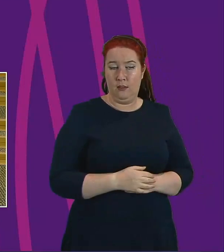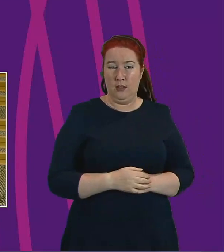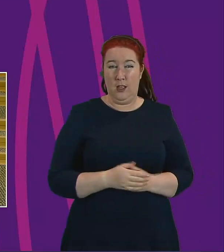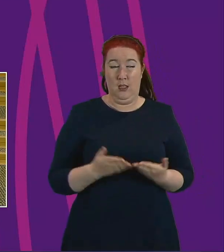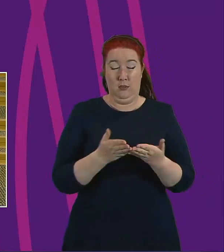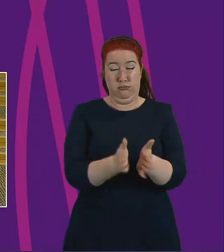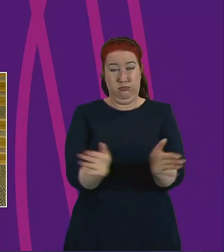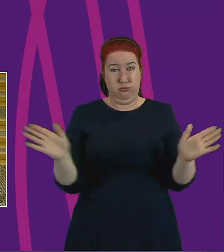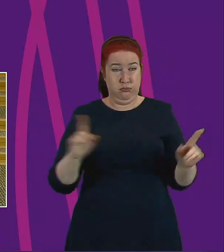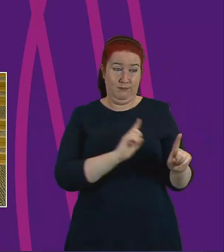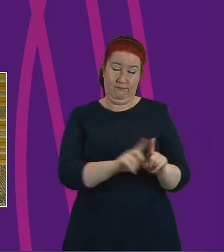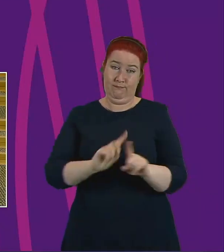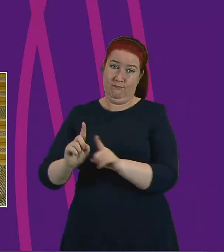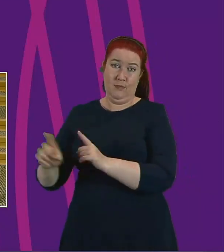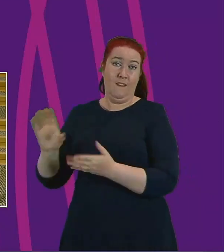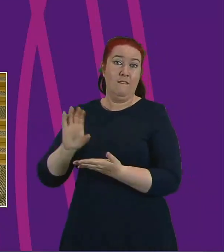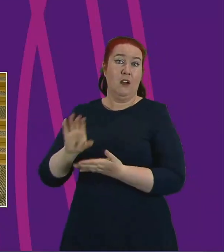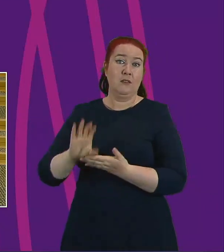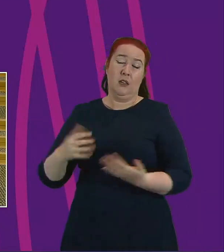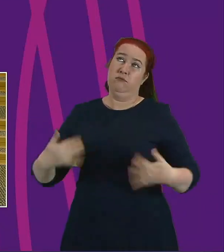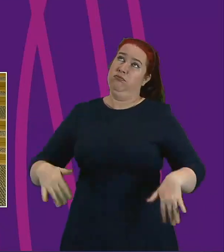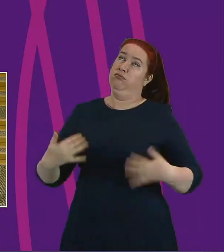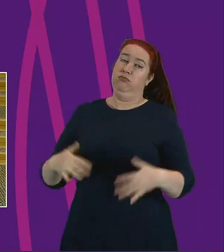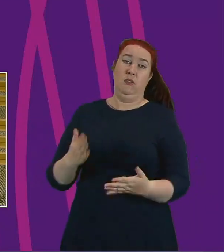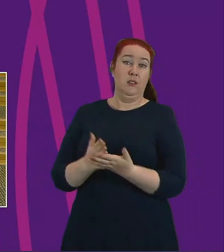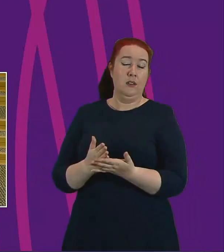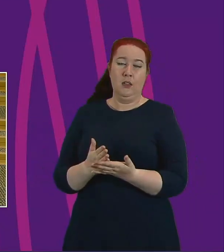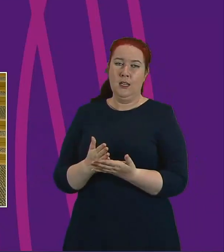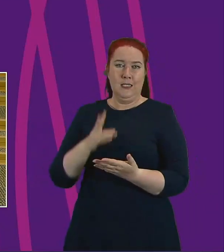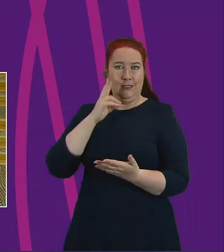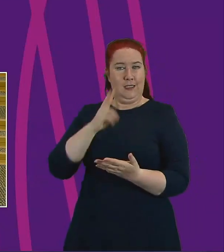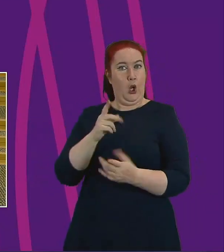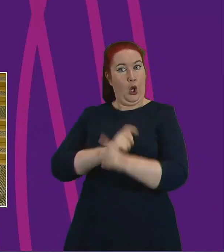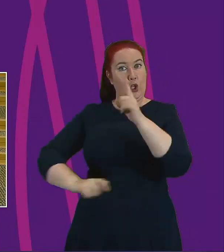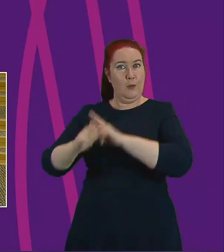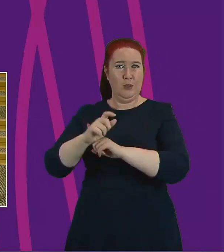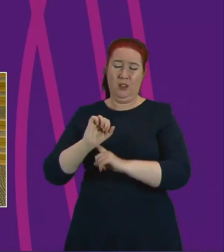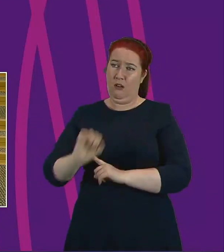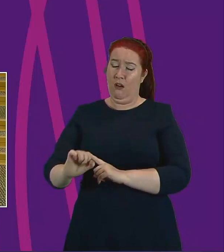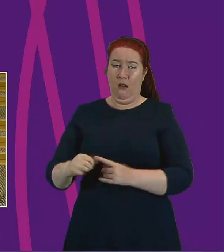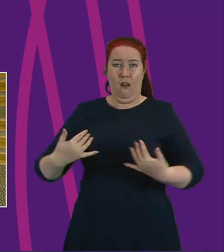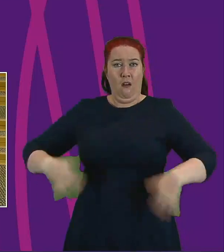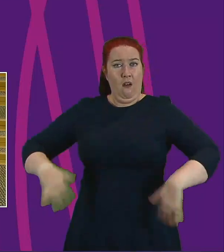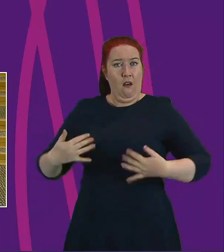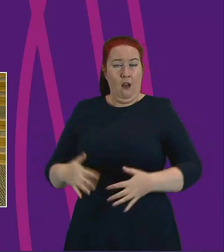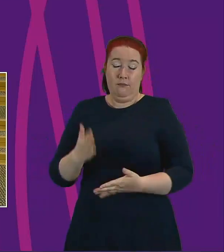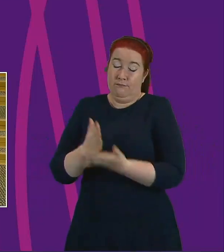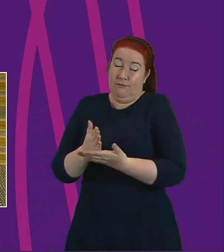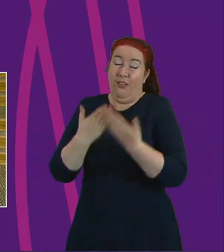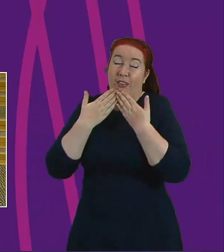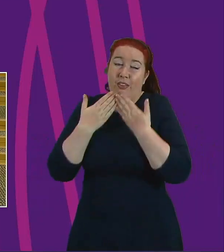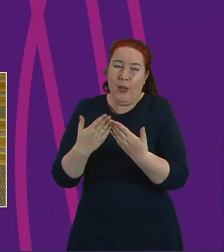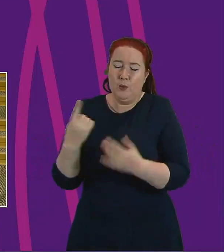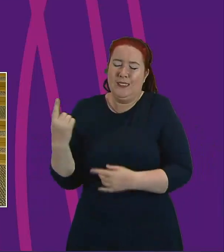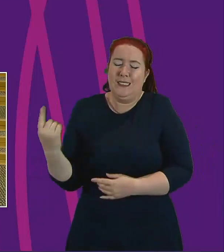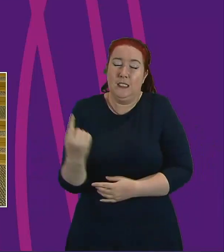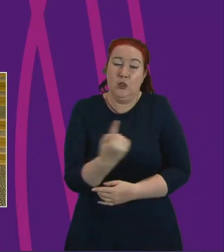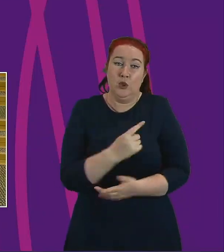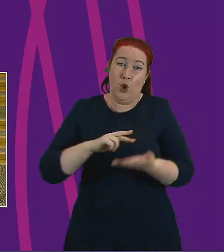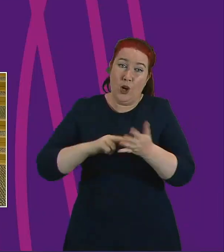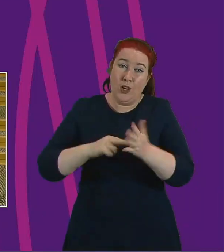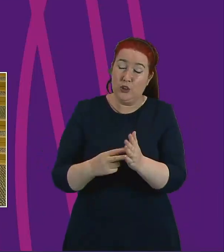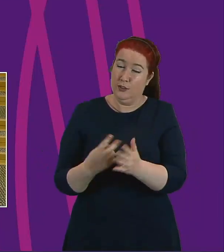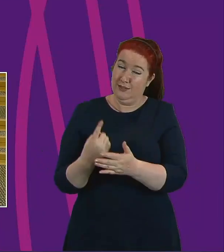this funding has delivered is phenomenal and shows our communities at their inspirational best. And I want to thank every single organisation and